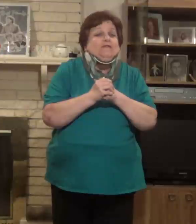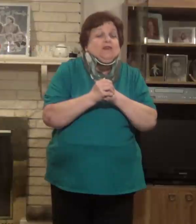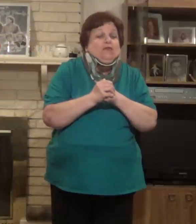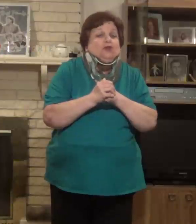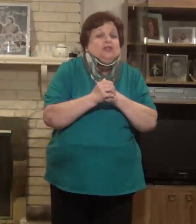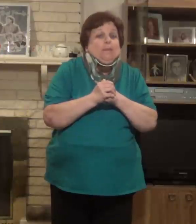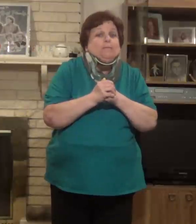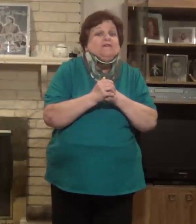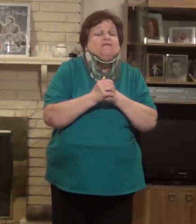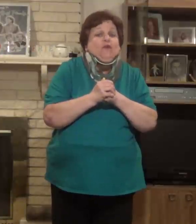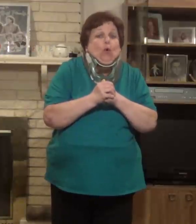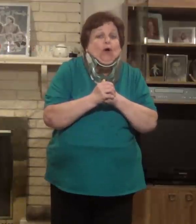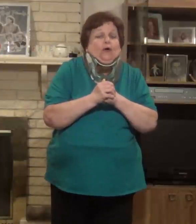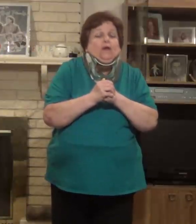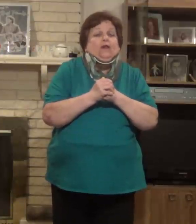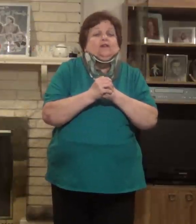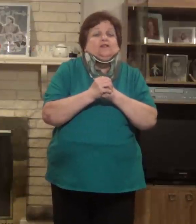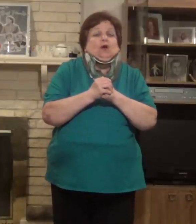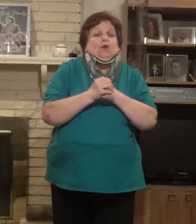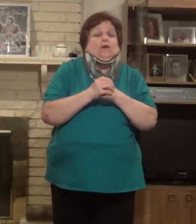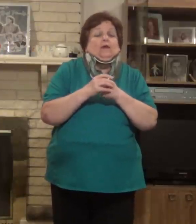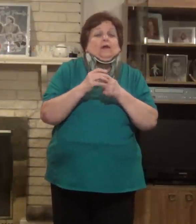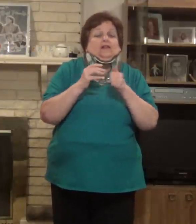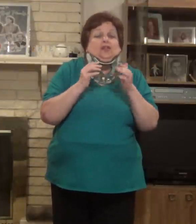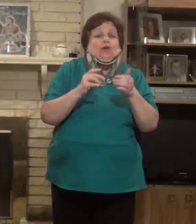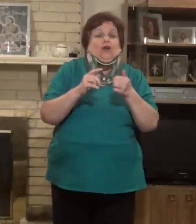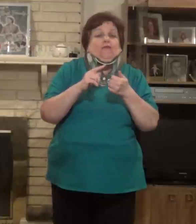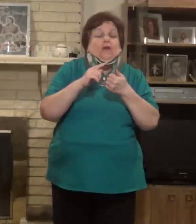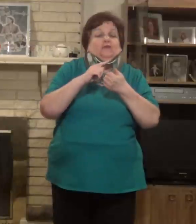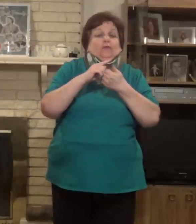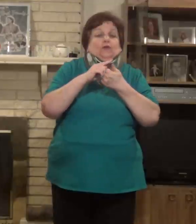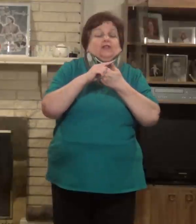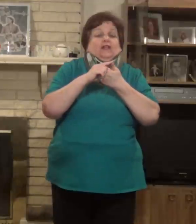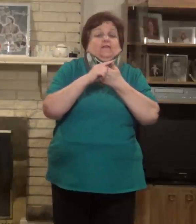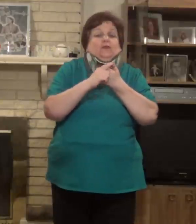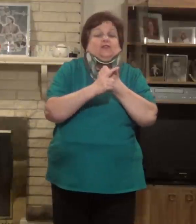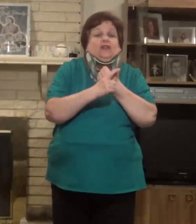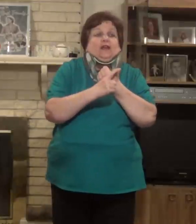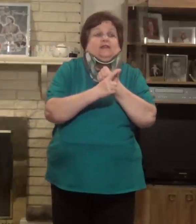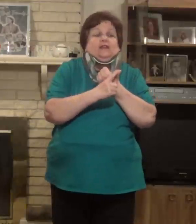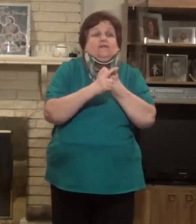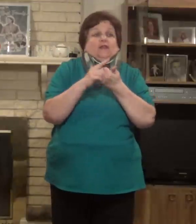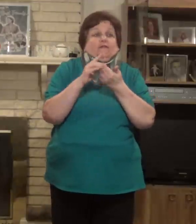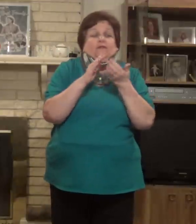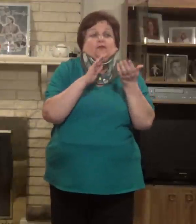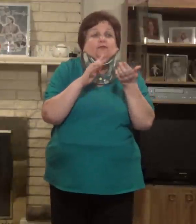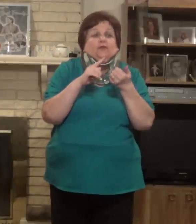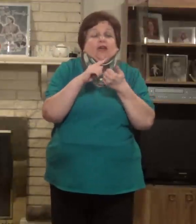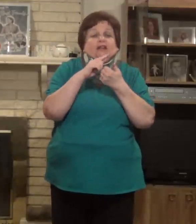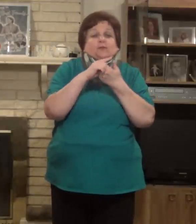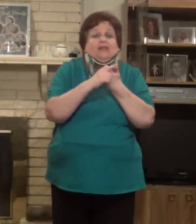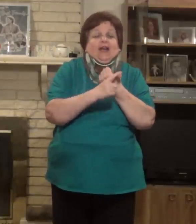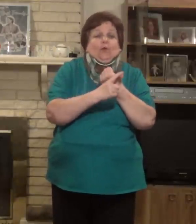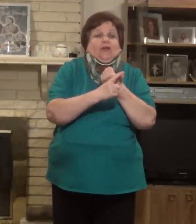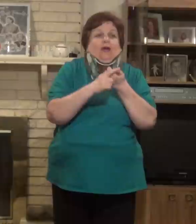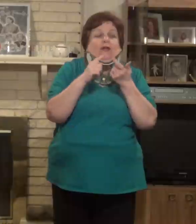I've never done before. So it started off when I was 14. First thing I did, the first few diets was calorie counting.